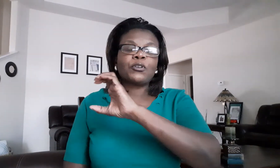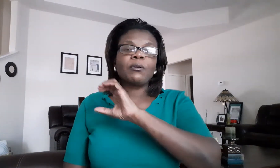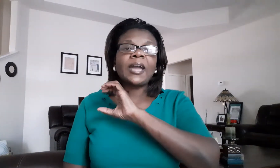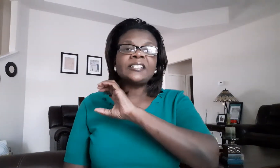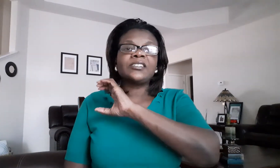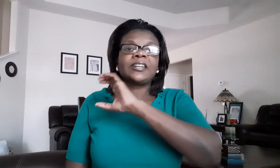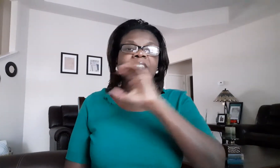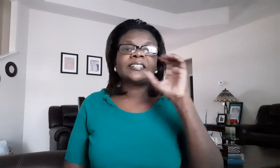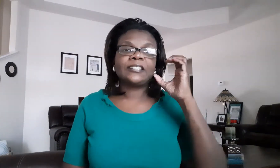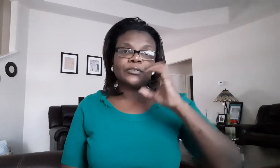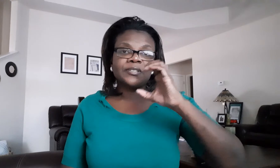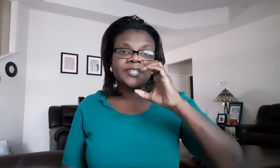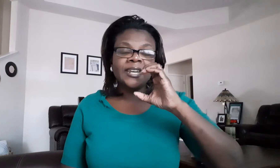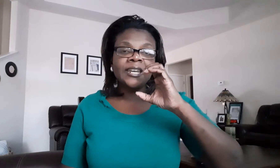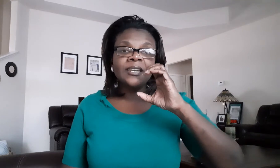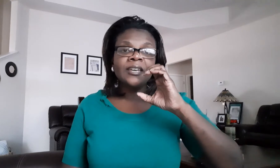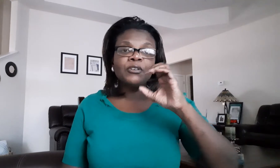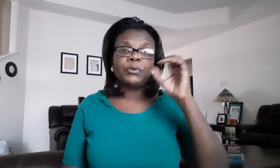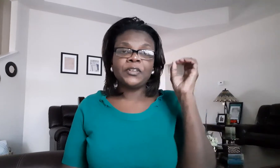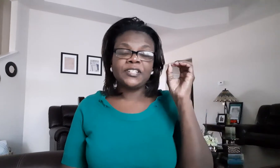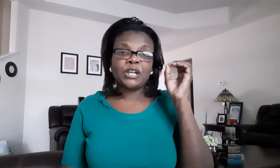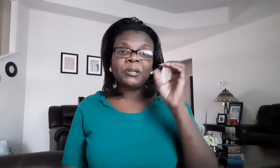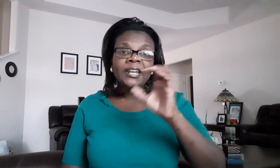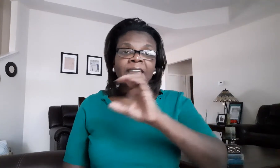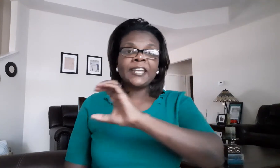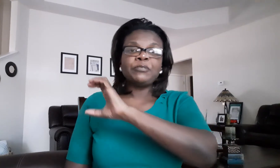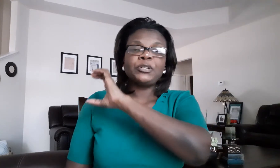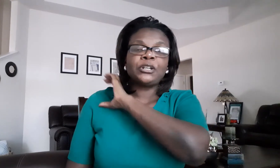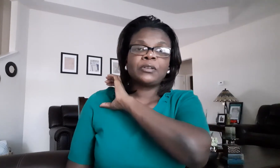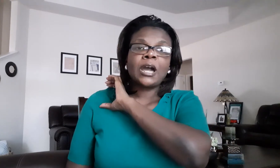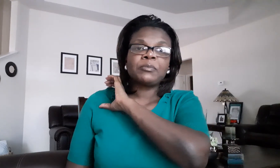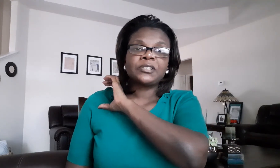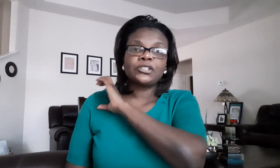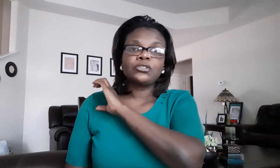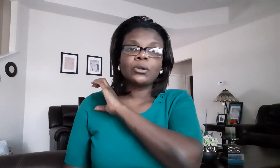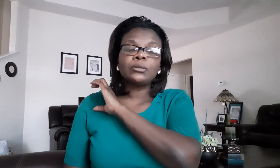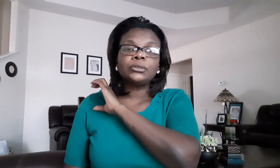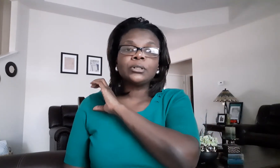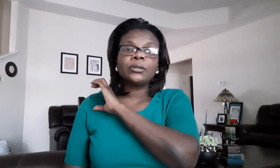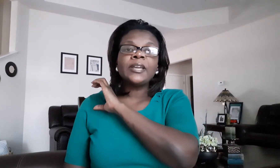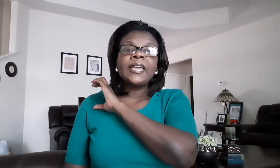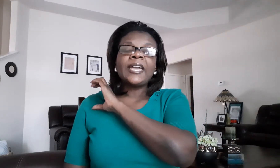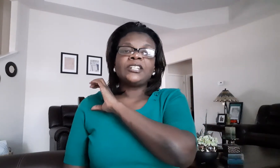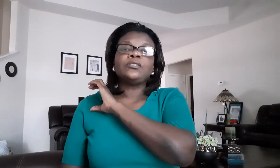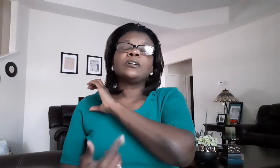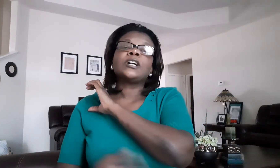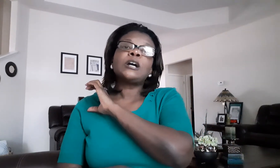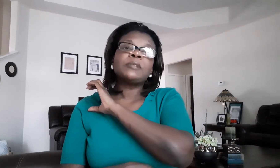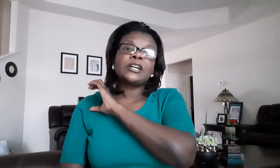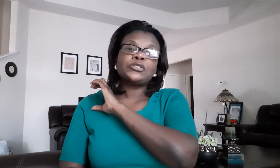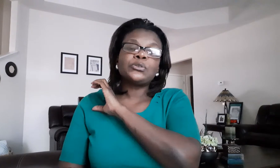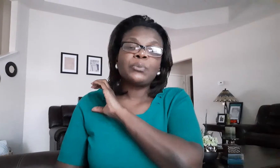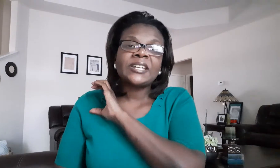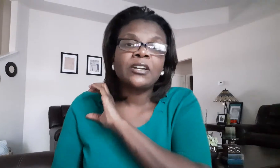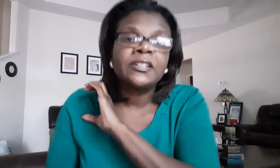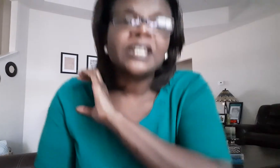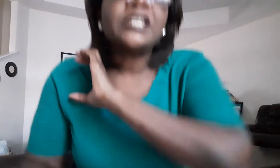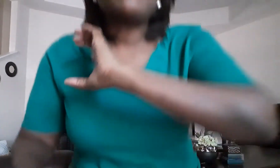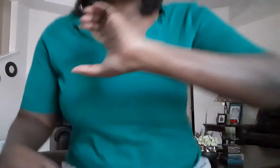christ you're gonna take the letter c with your dominant hand put it on the opposite shoulder and you're gonna come down to the waist on your dominant